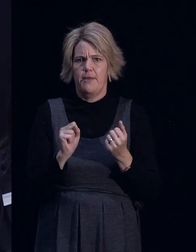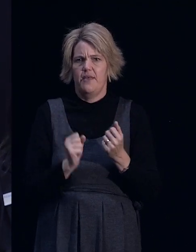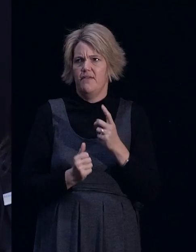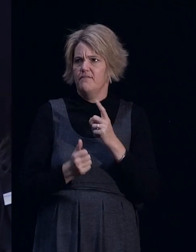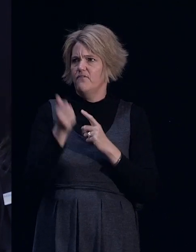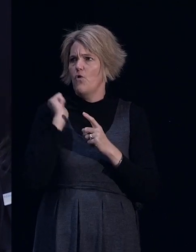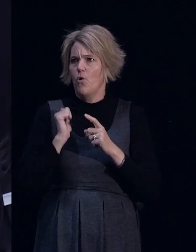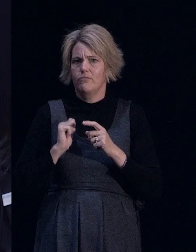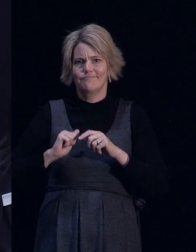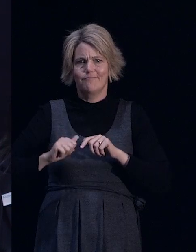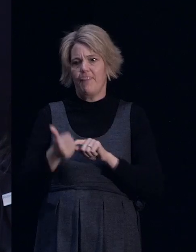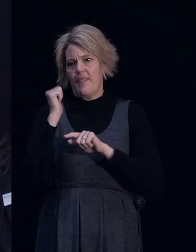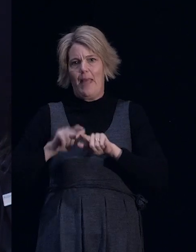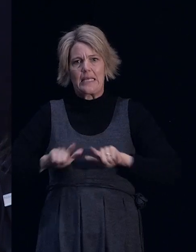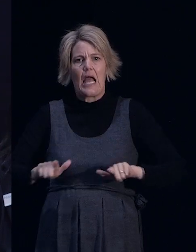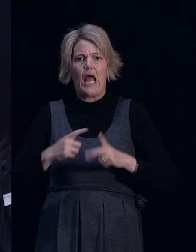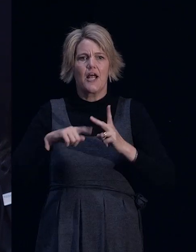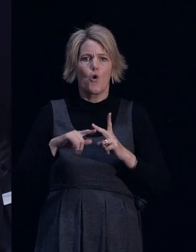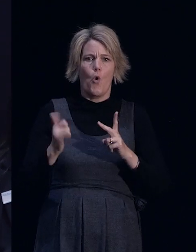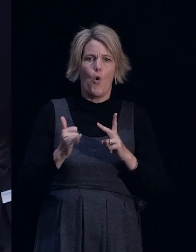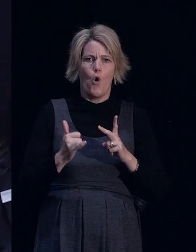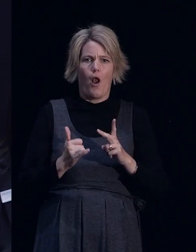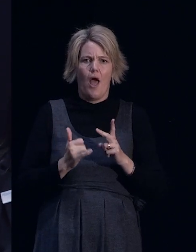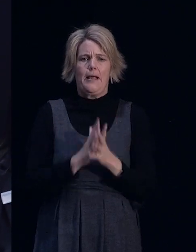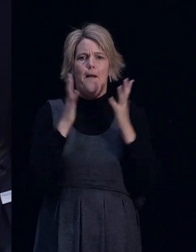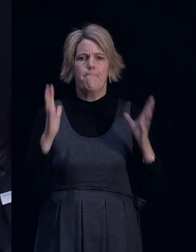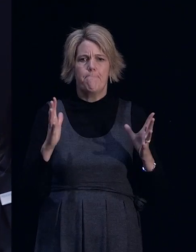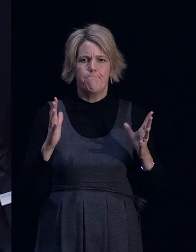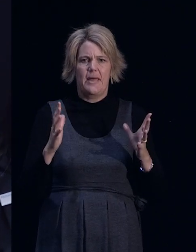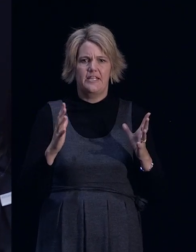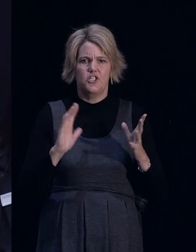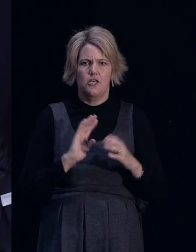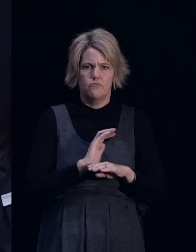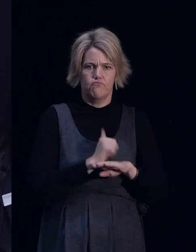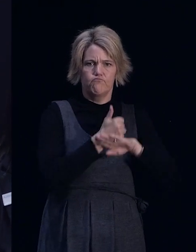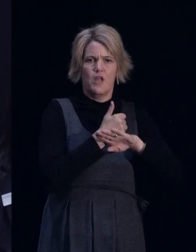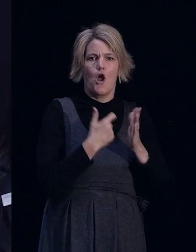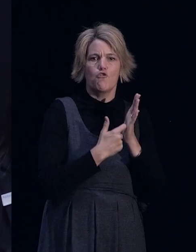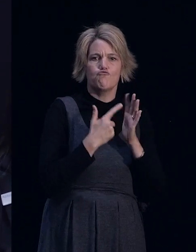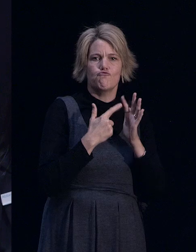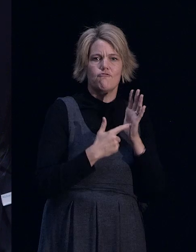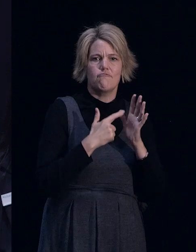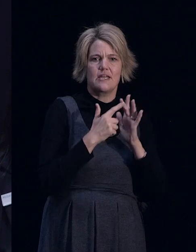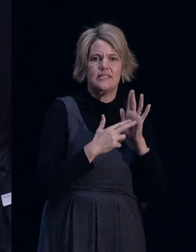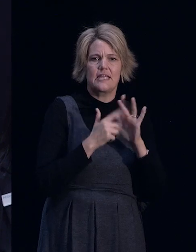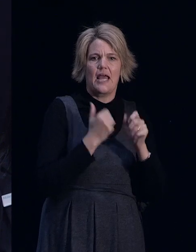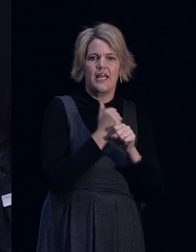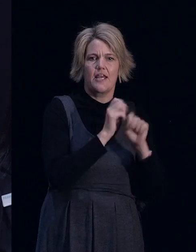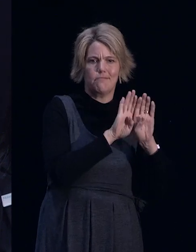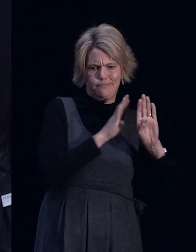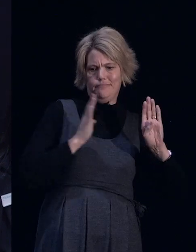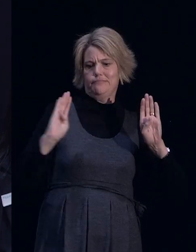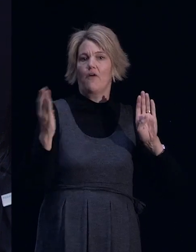it could be, for instance, the other extreme, you know, major retaining work on the hills. So it's important to use the funds